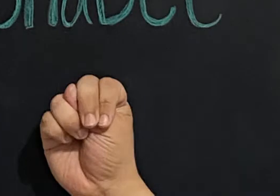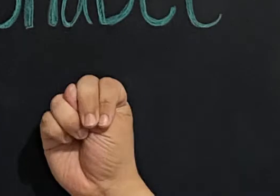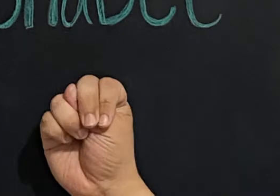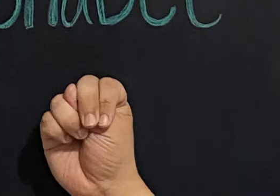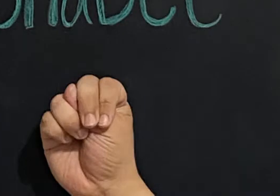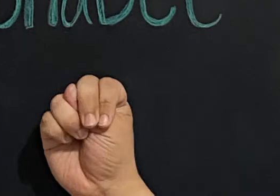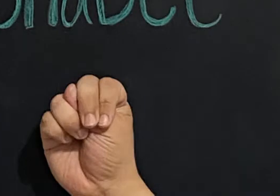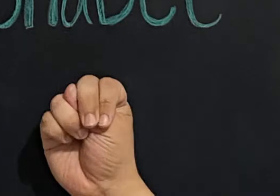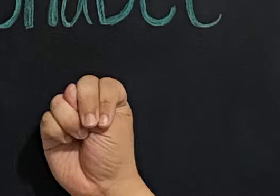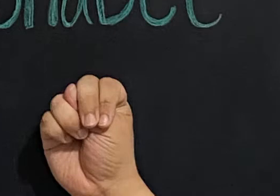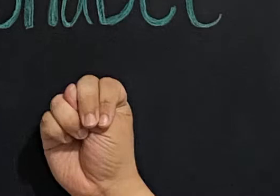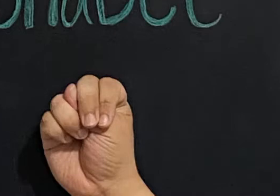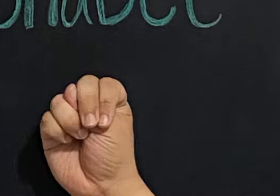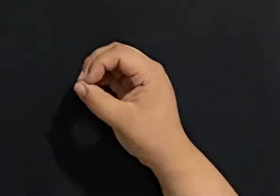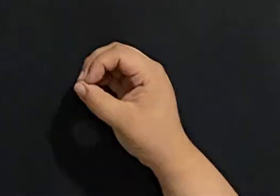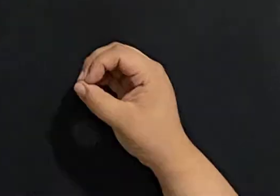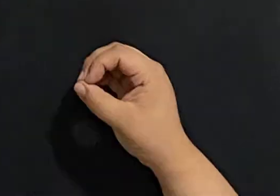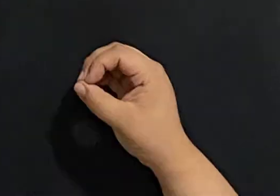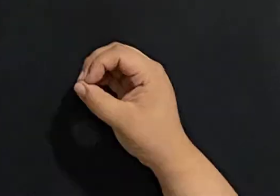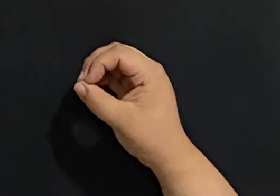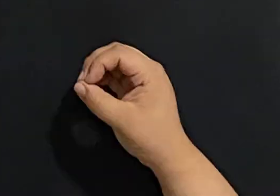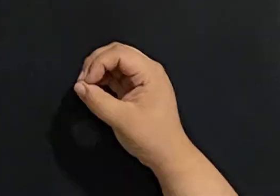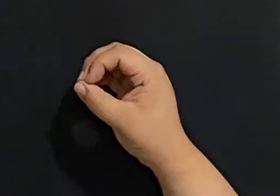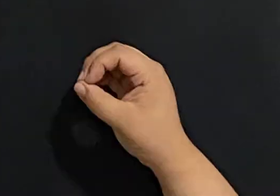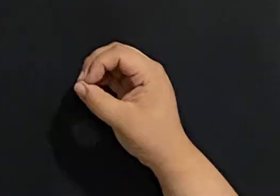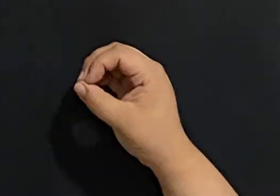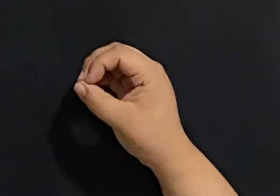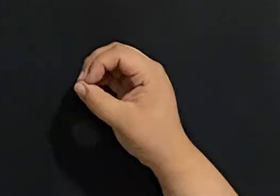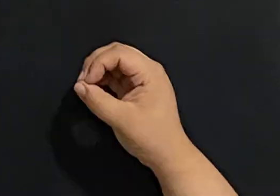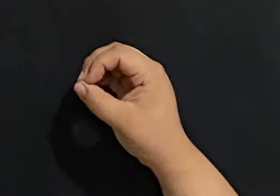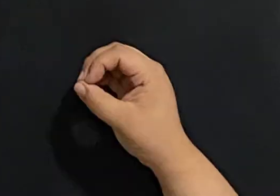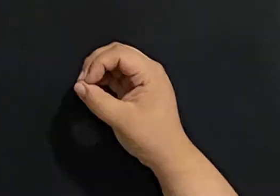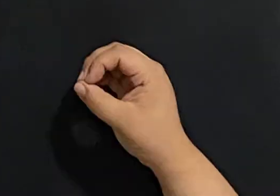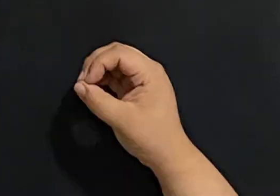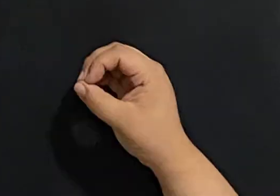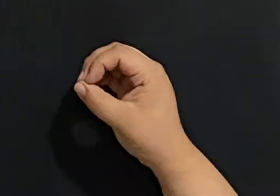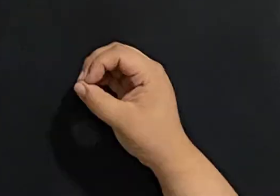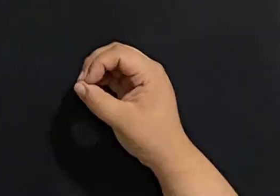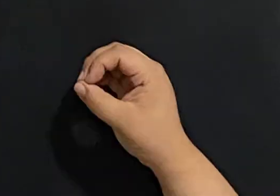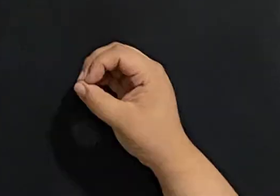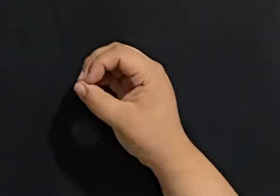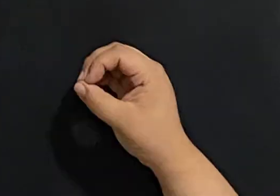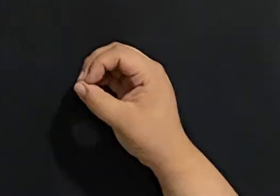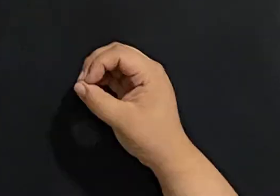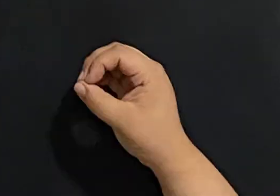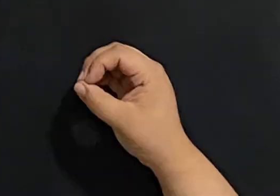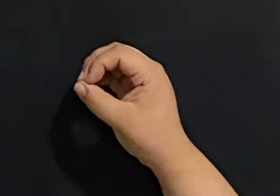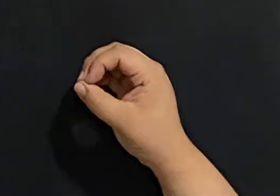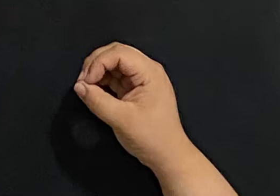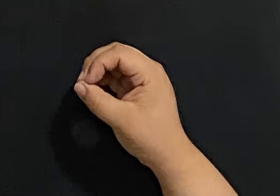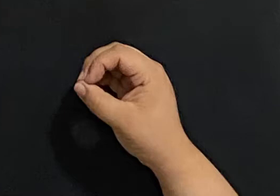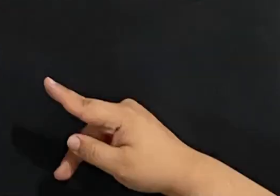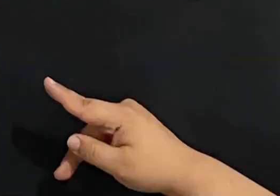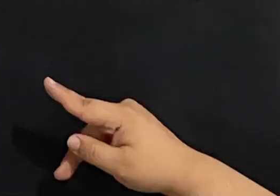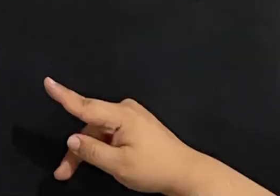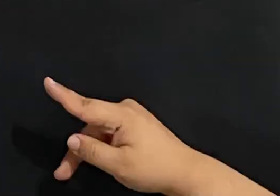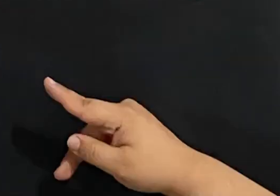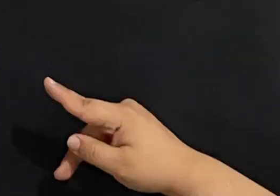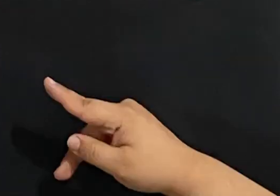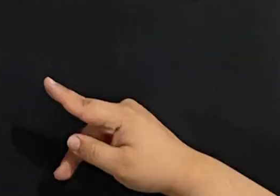finger and your middle finger. For O you're pretty much just going to be making an O with your fingers. P you're going to act like